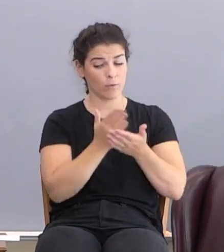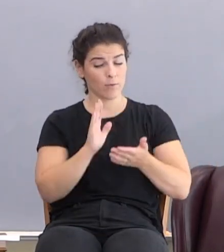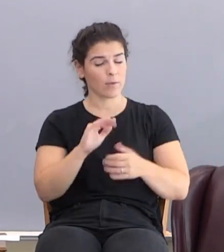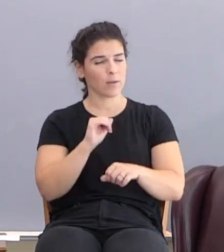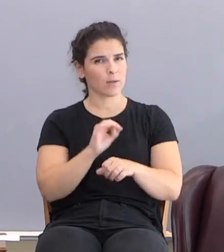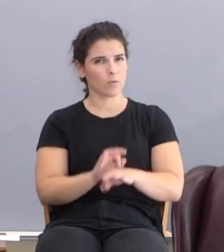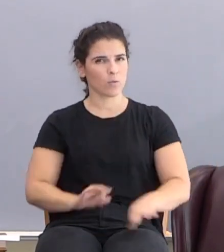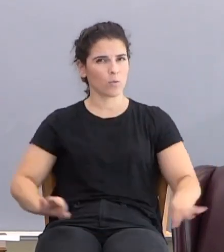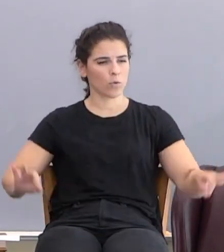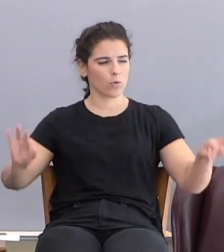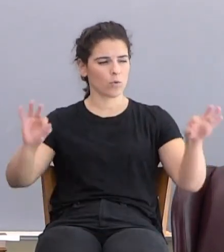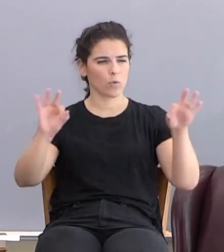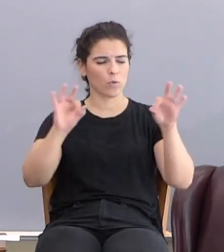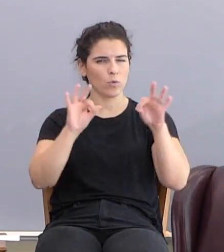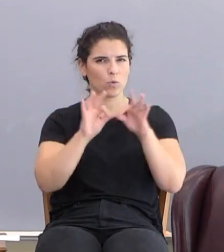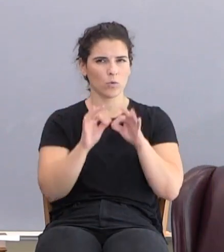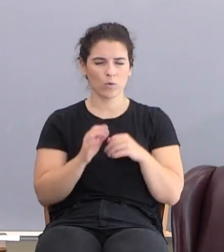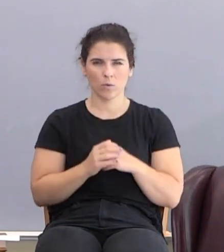worth